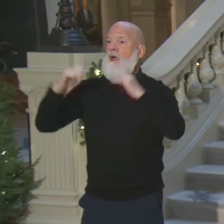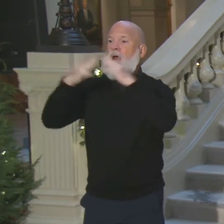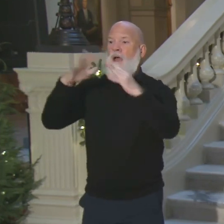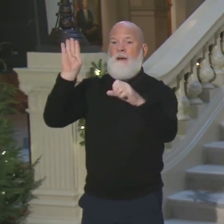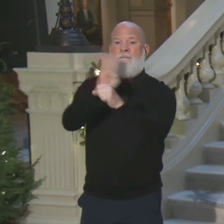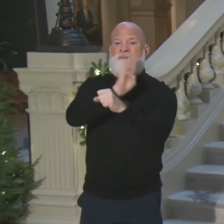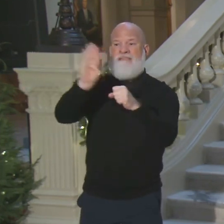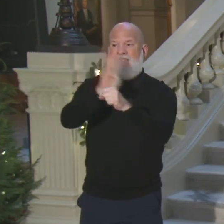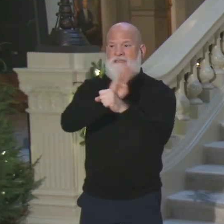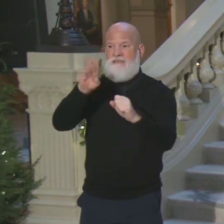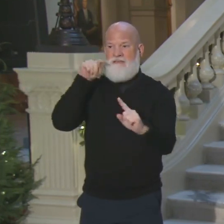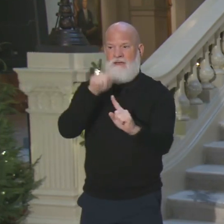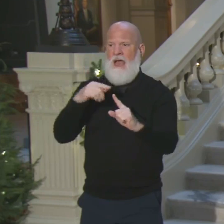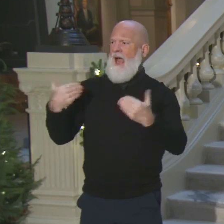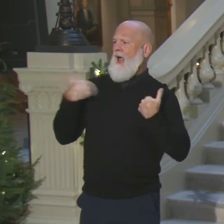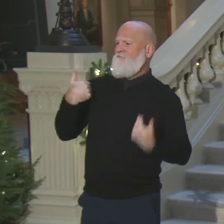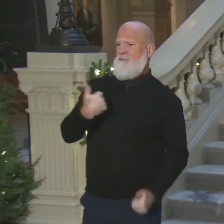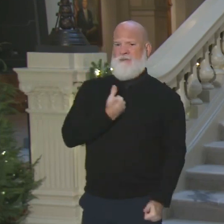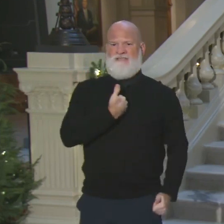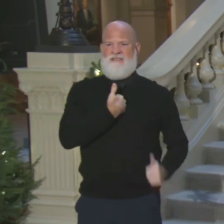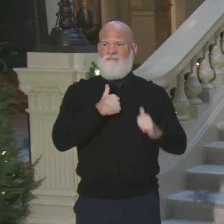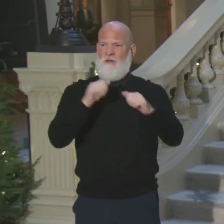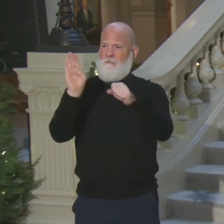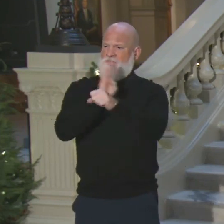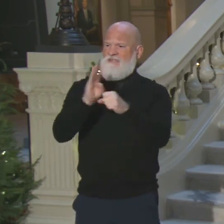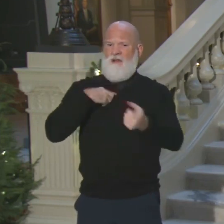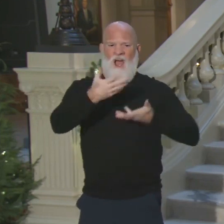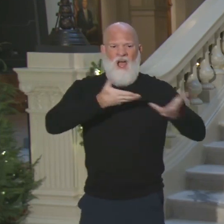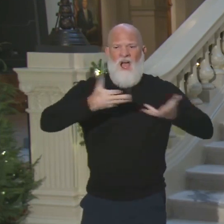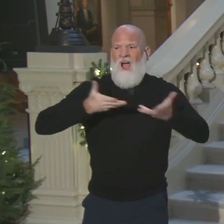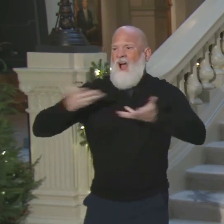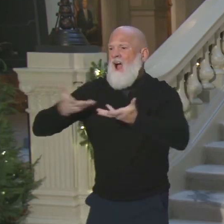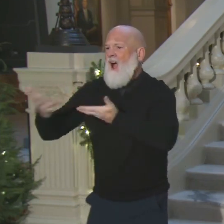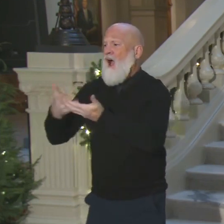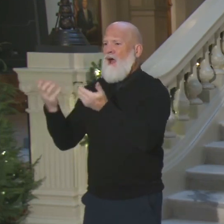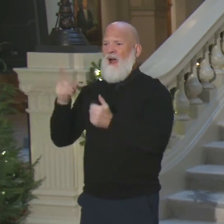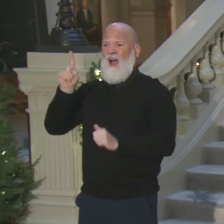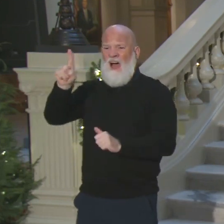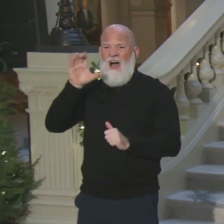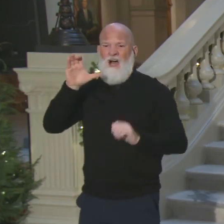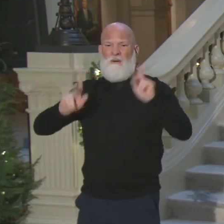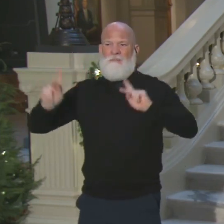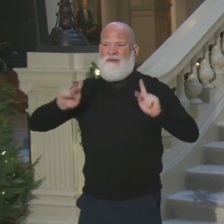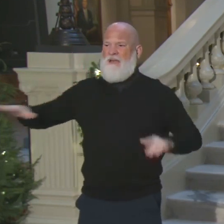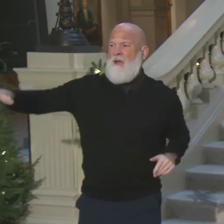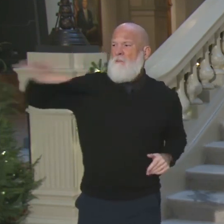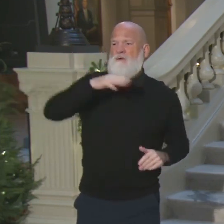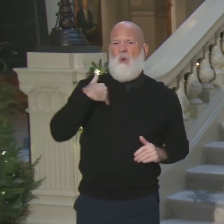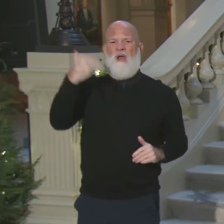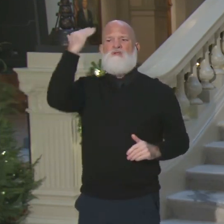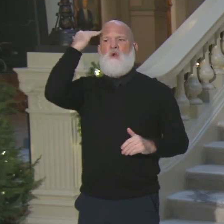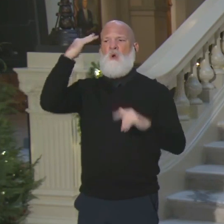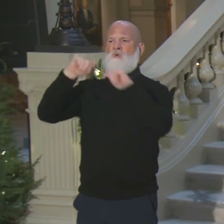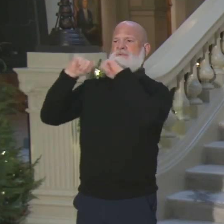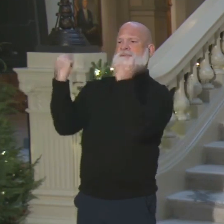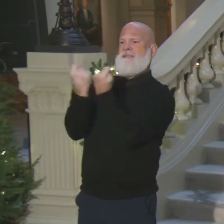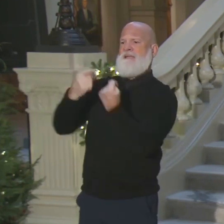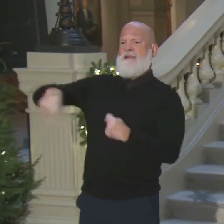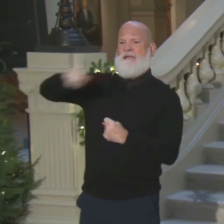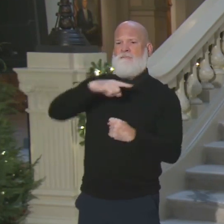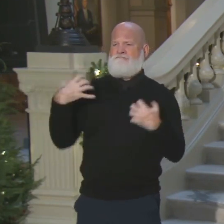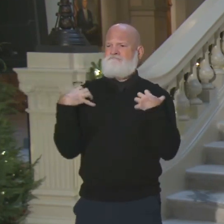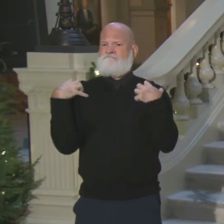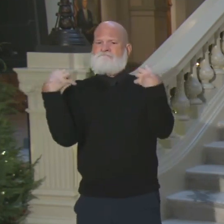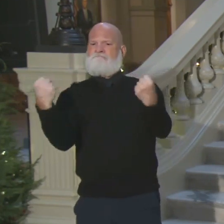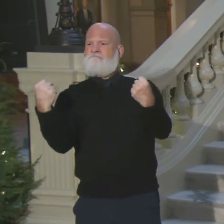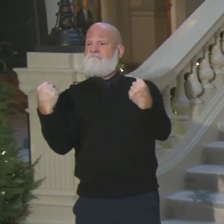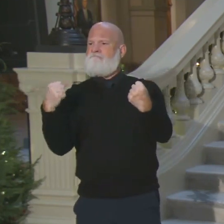in those years. I know what it takes to build teams that work to strengthen buildings, restore and strengthen old landmarks.